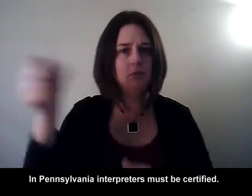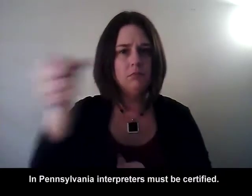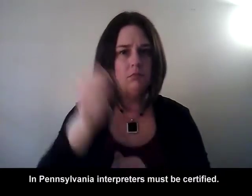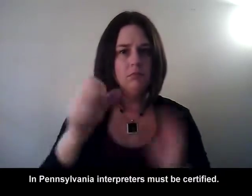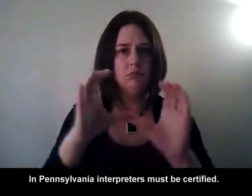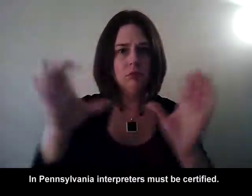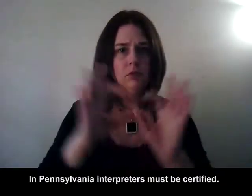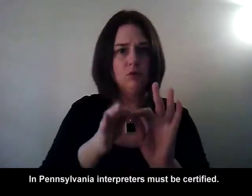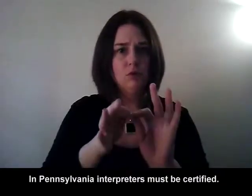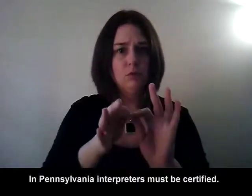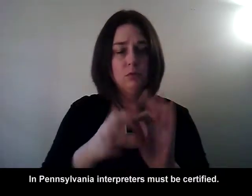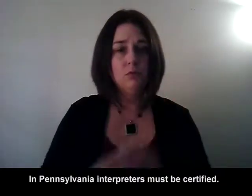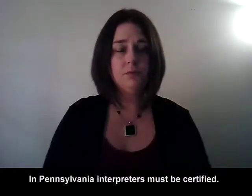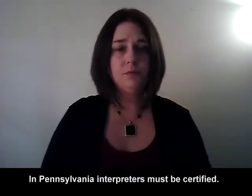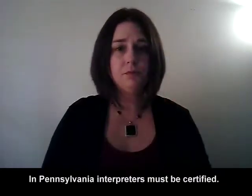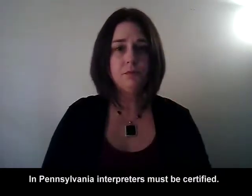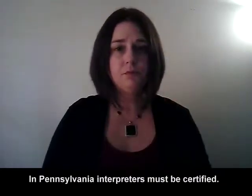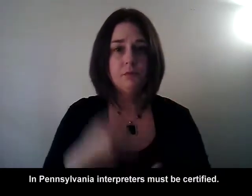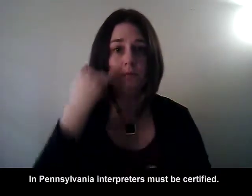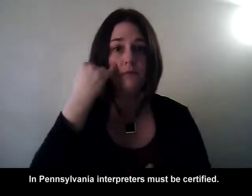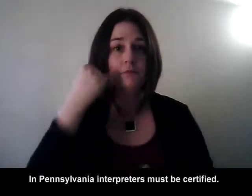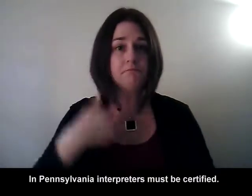In Pennsylvania, interpreters must be certified.